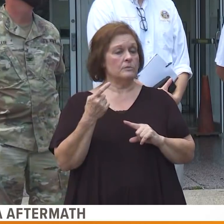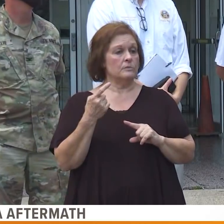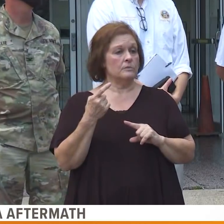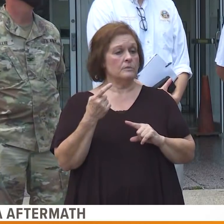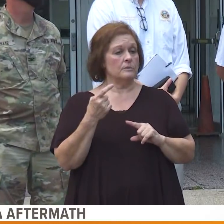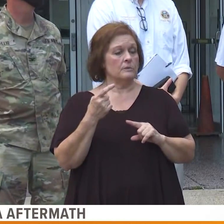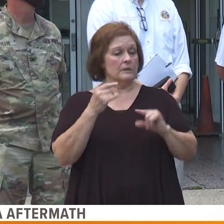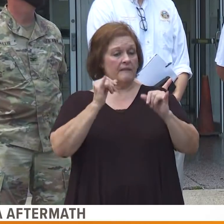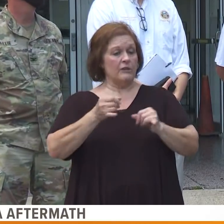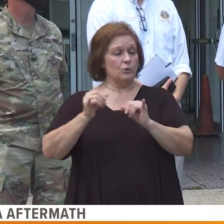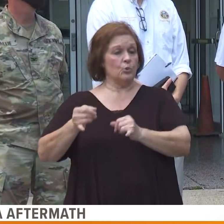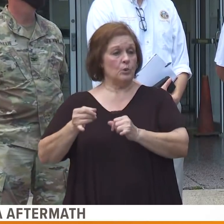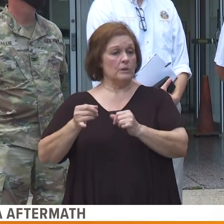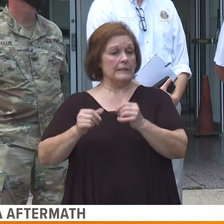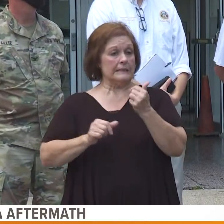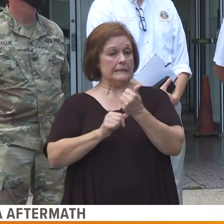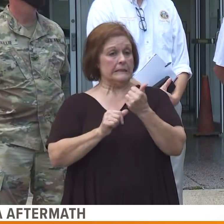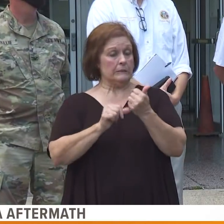Assistance Program.